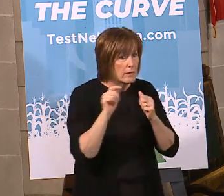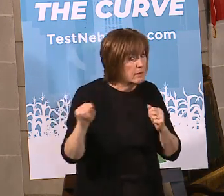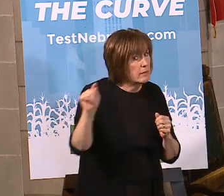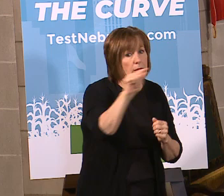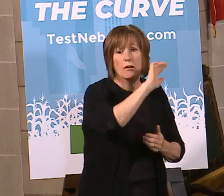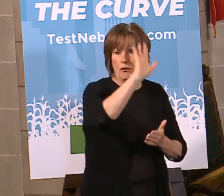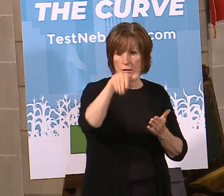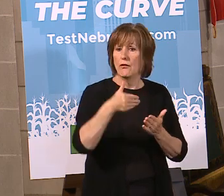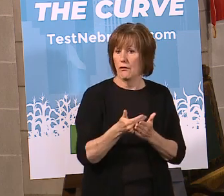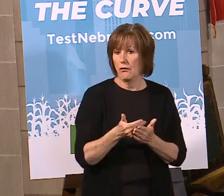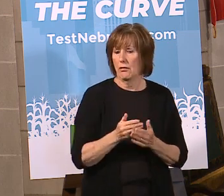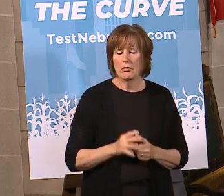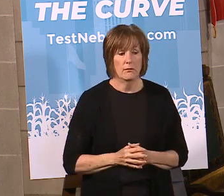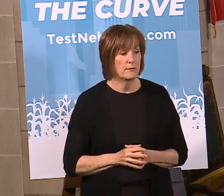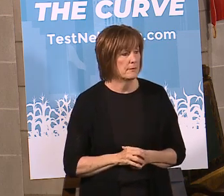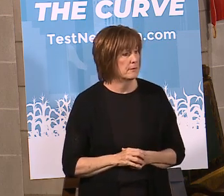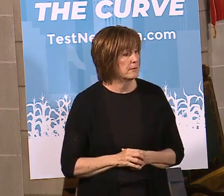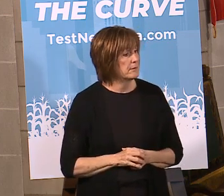all of them with regard to that.